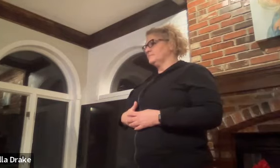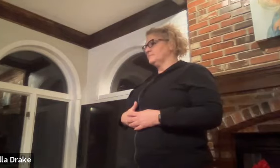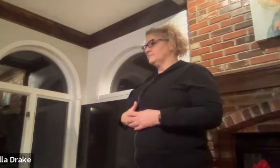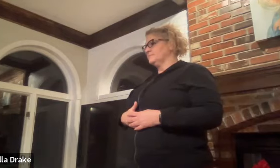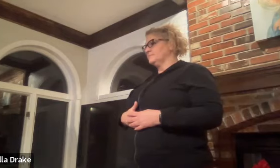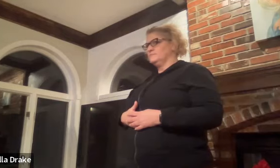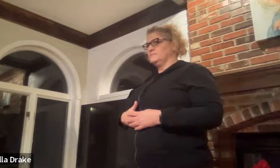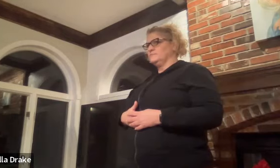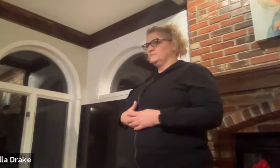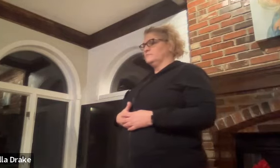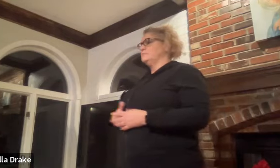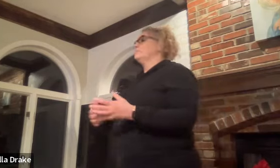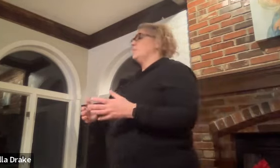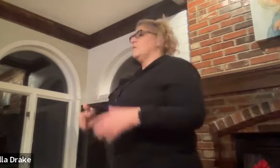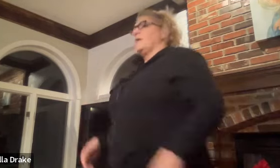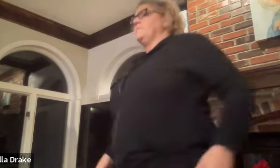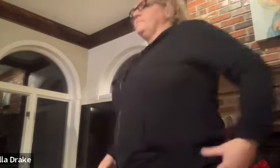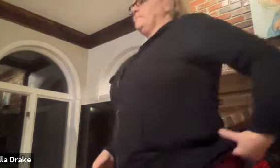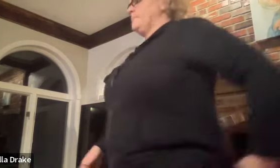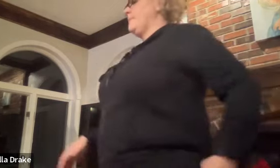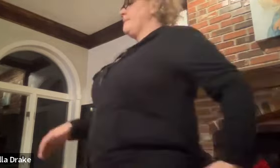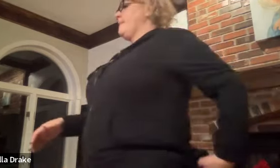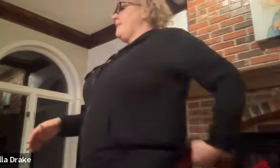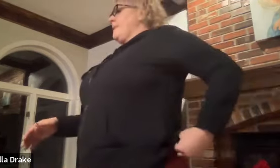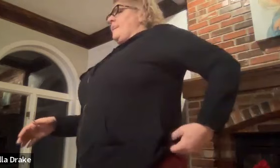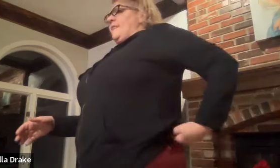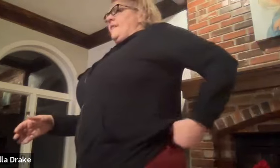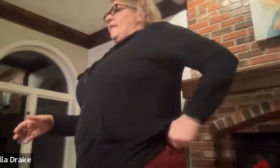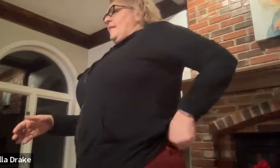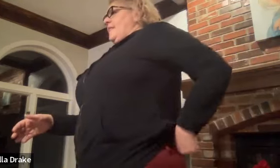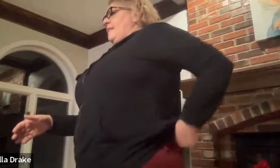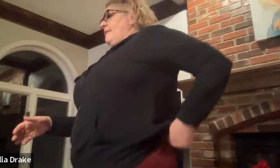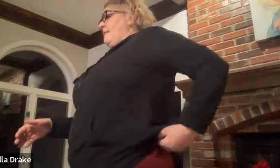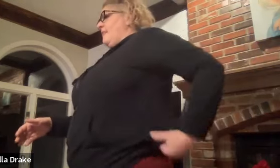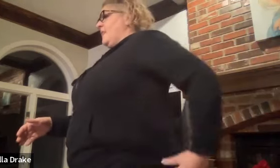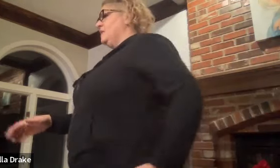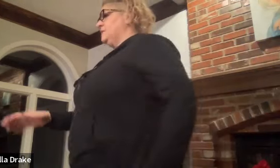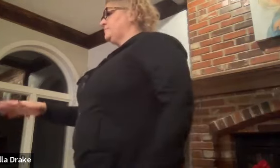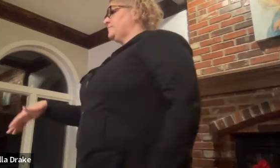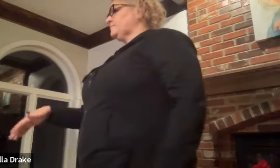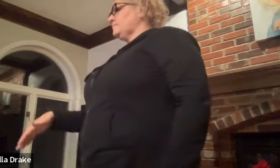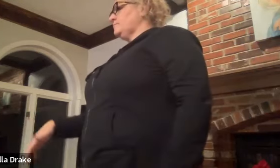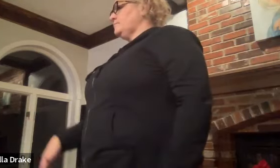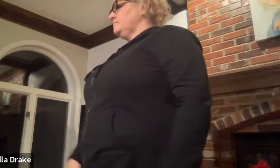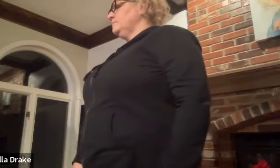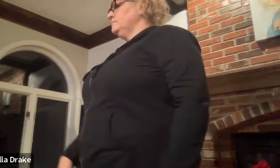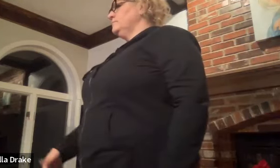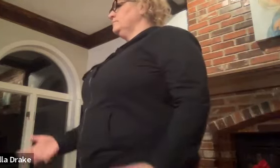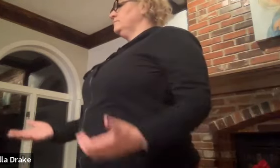um are the most important things you want to learn what are the most